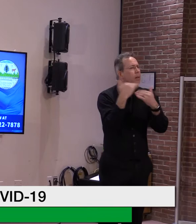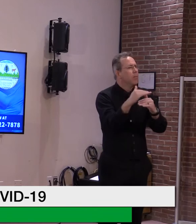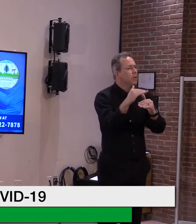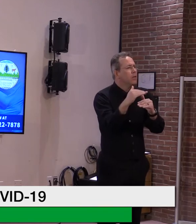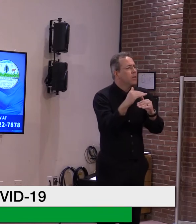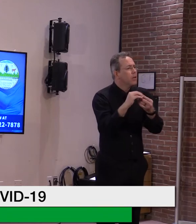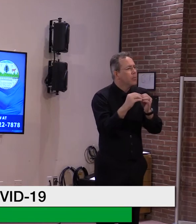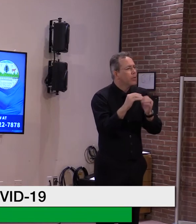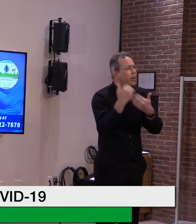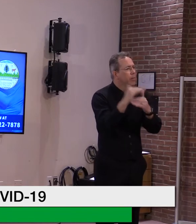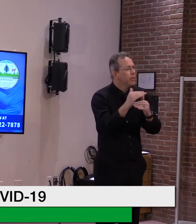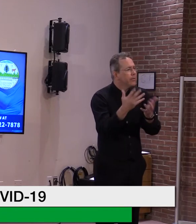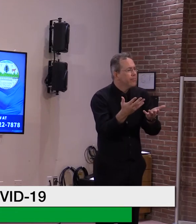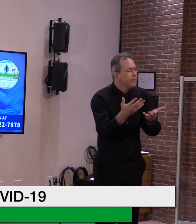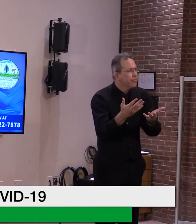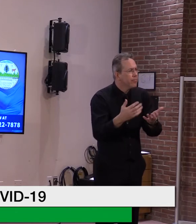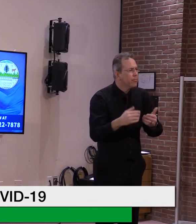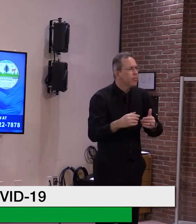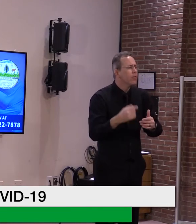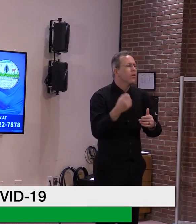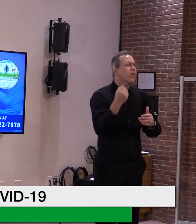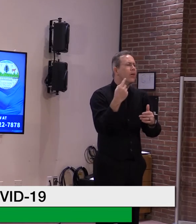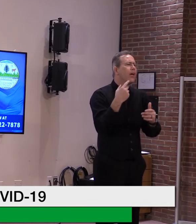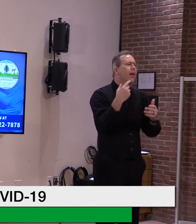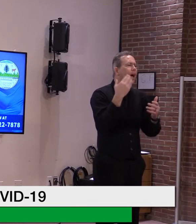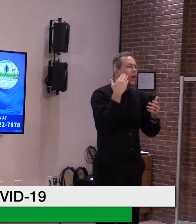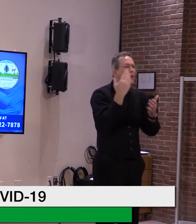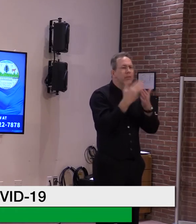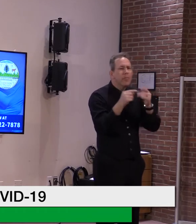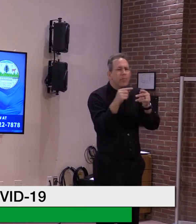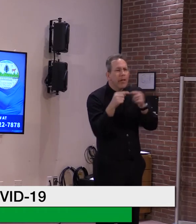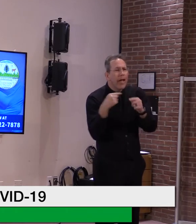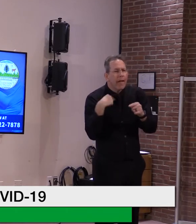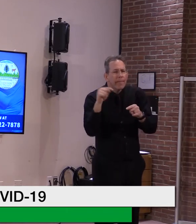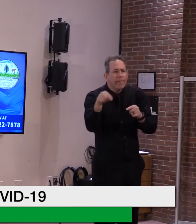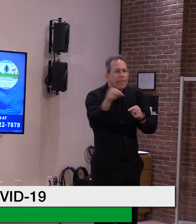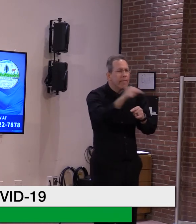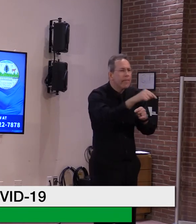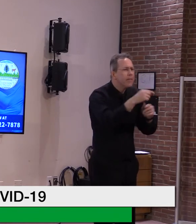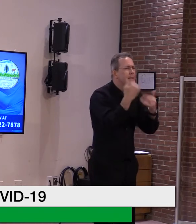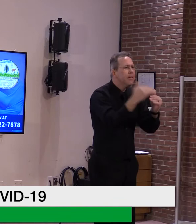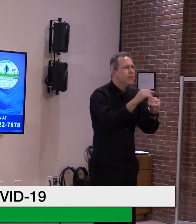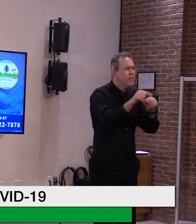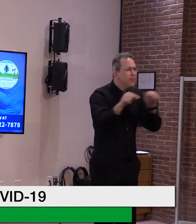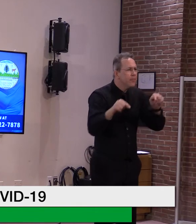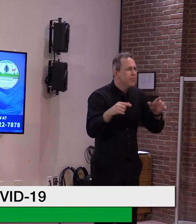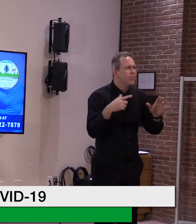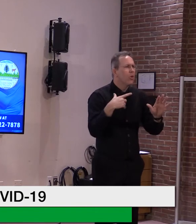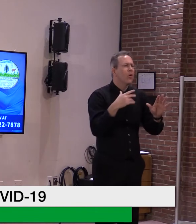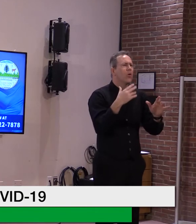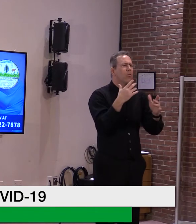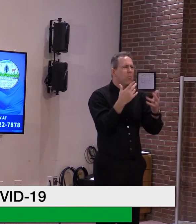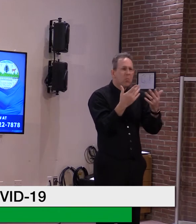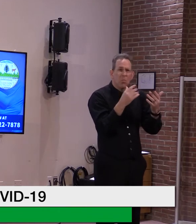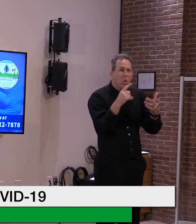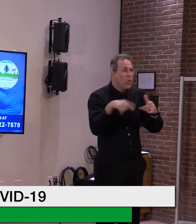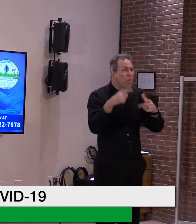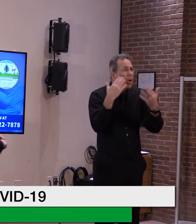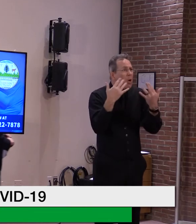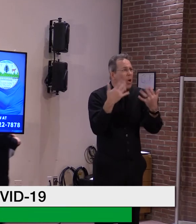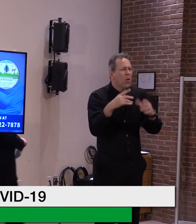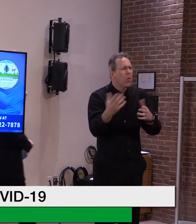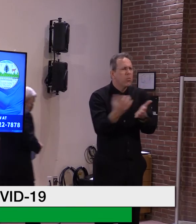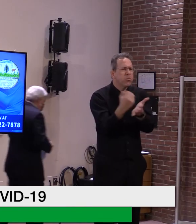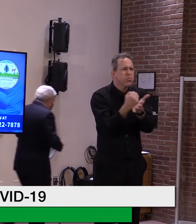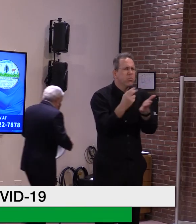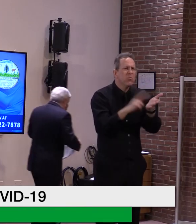also, as the governor mentioned in our interest to vaccinate as many as possible. So we're sort of our response that is to continue to expand the